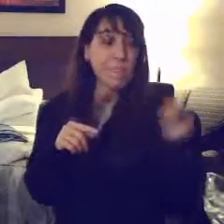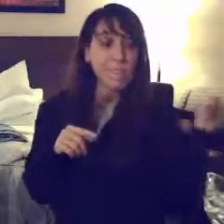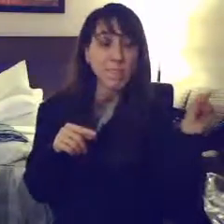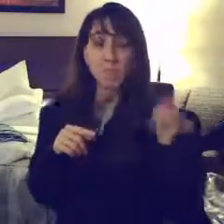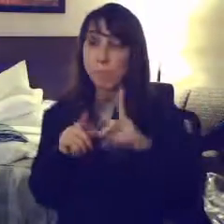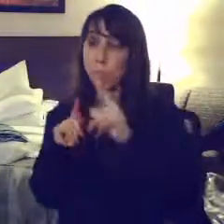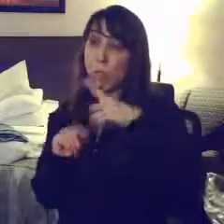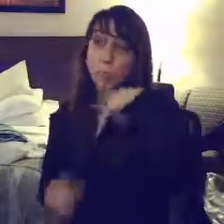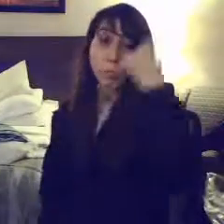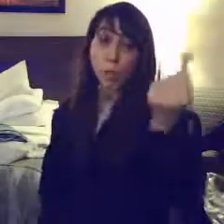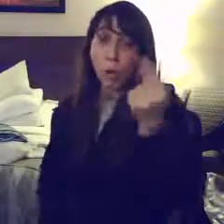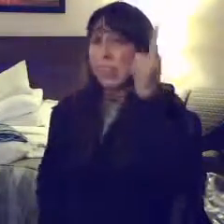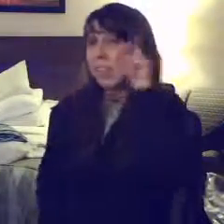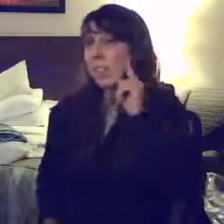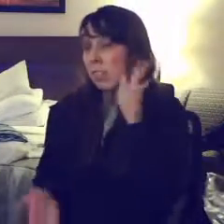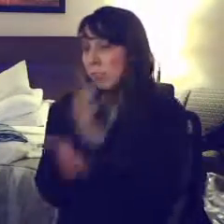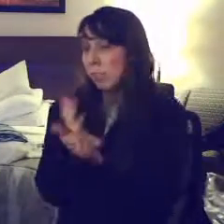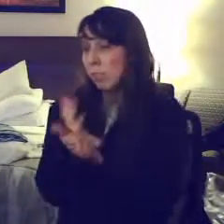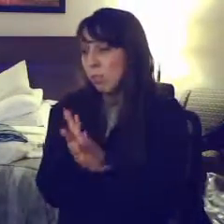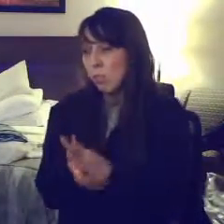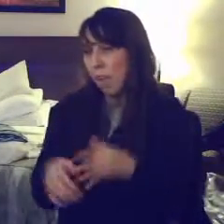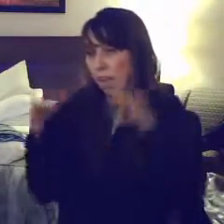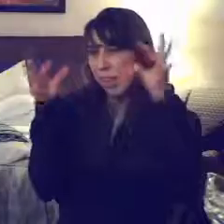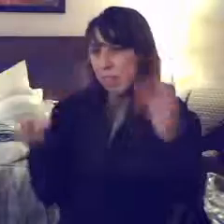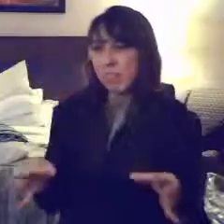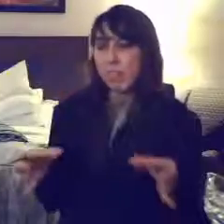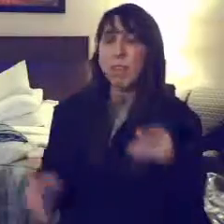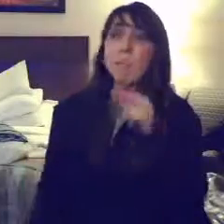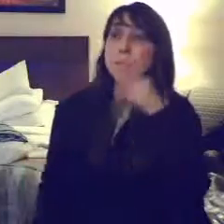Air transportation provided by Southwest Airlines.